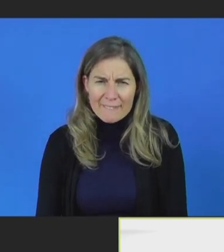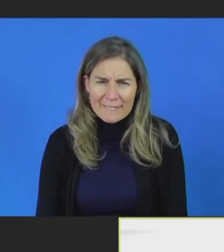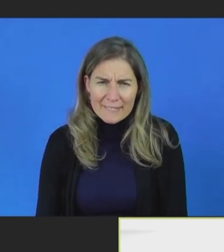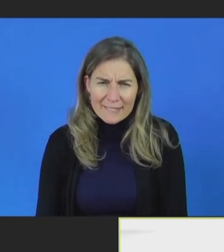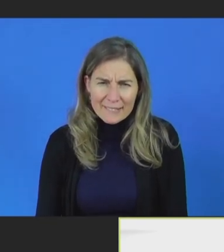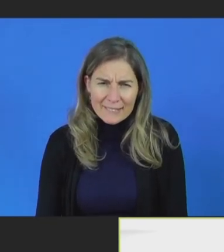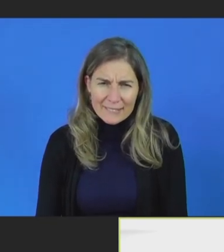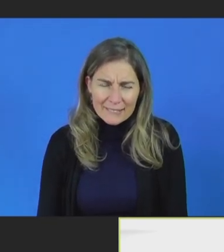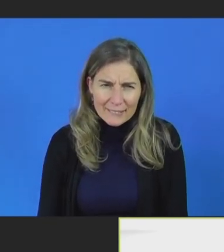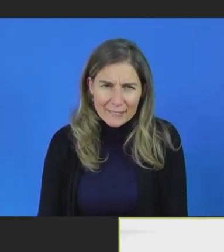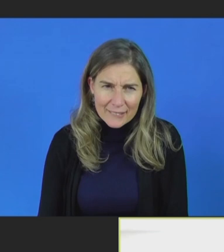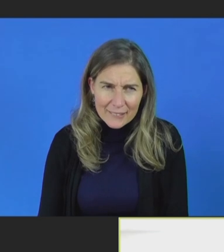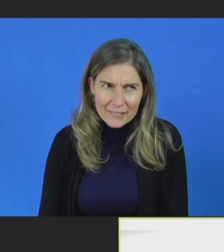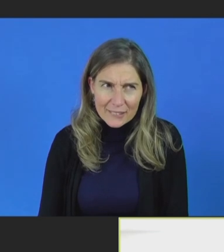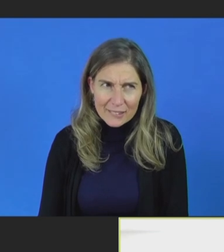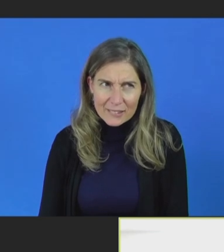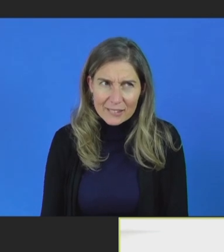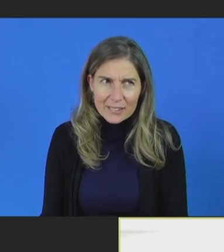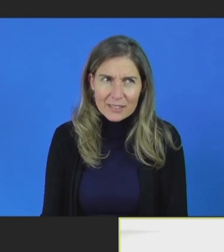less important thing for us, right?